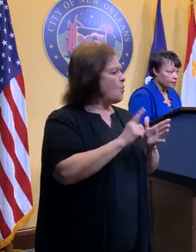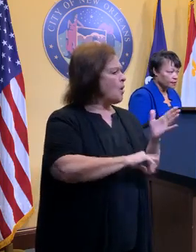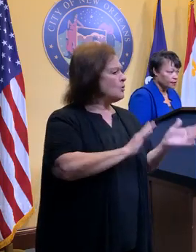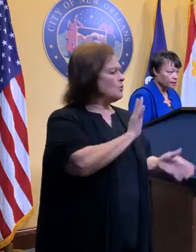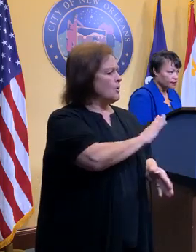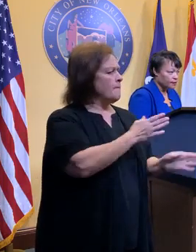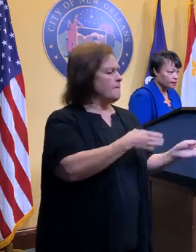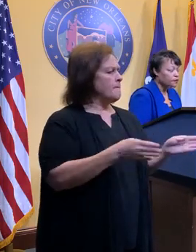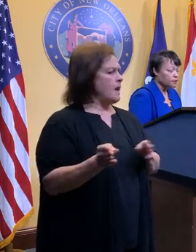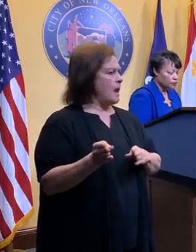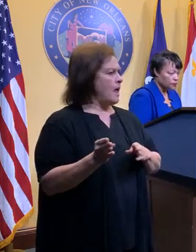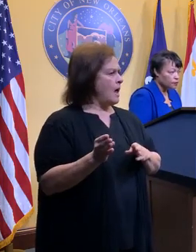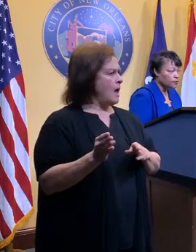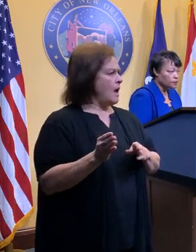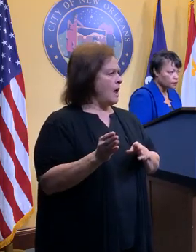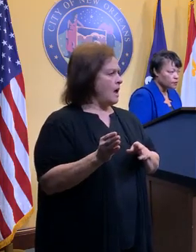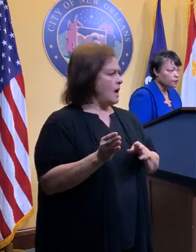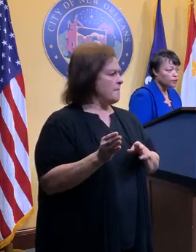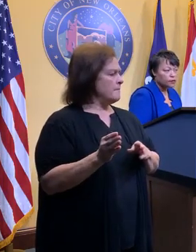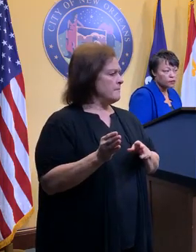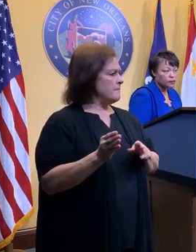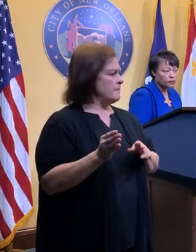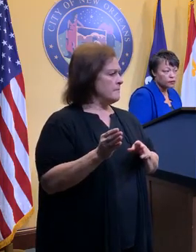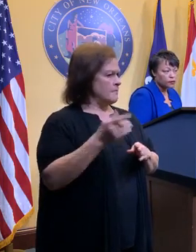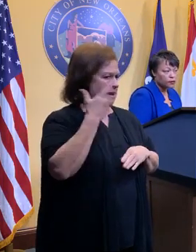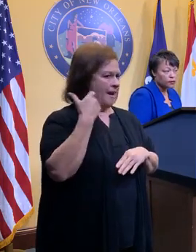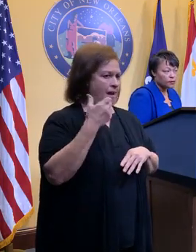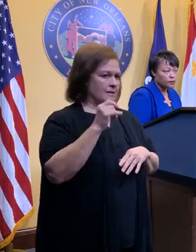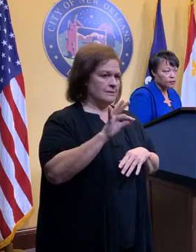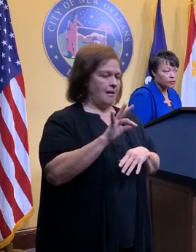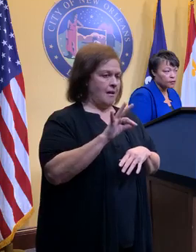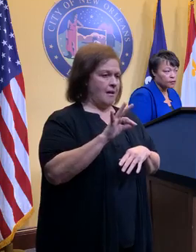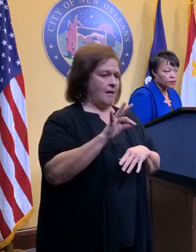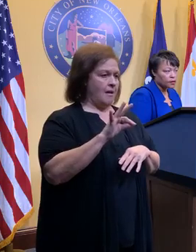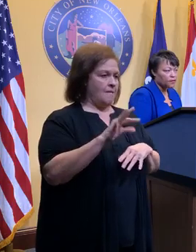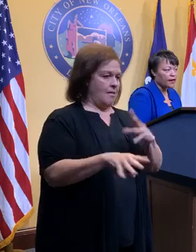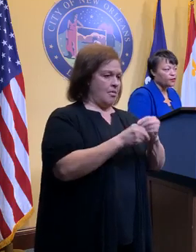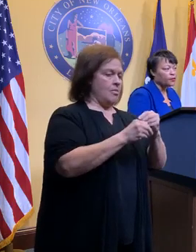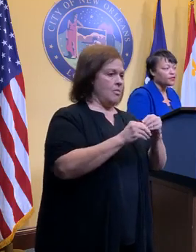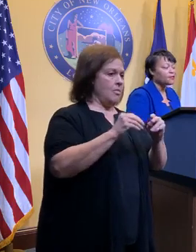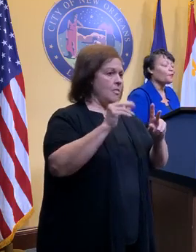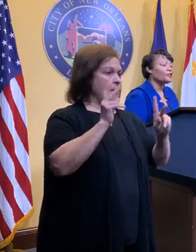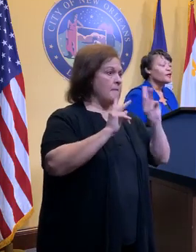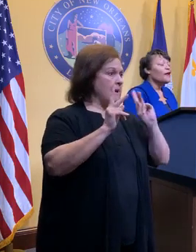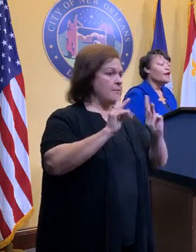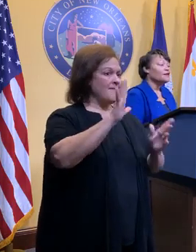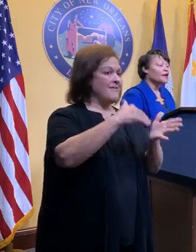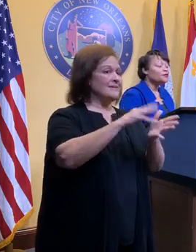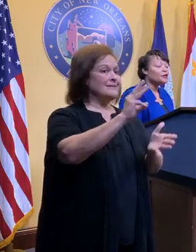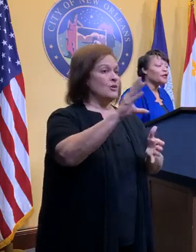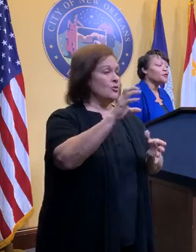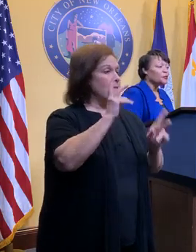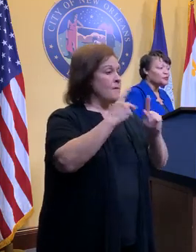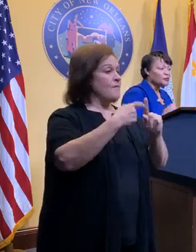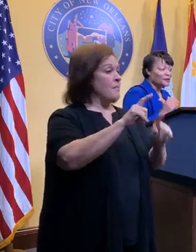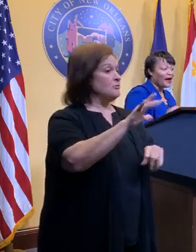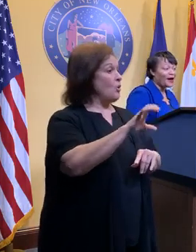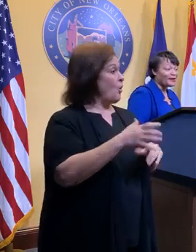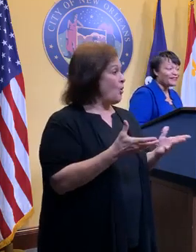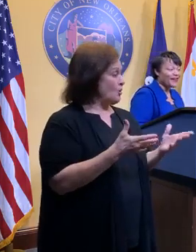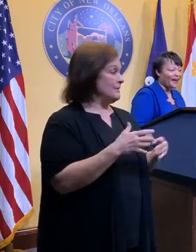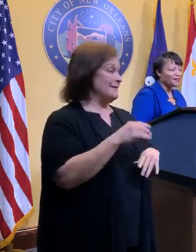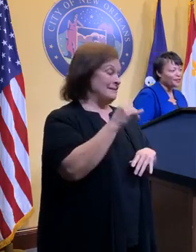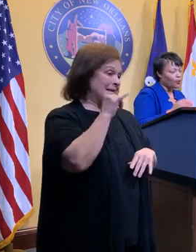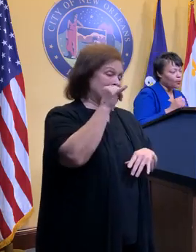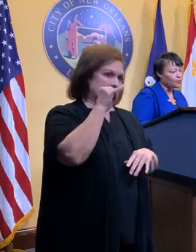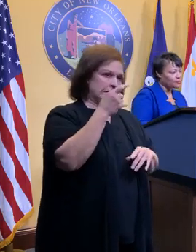game plan, correct me if I'm wrong, I heard 5,600 additional evacuees? Evacuees. And yesterday, you know, it was a little